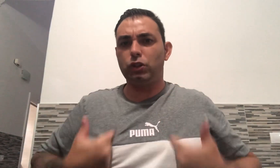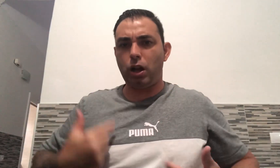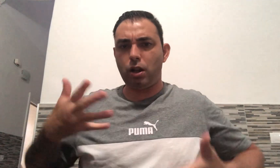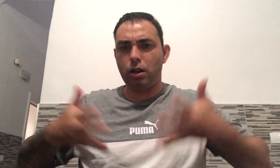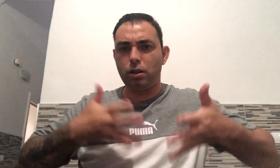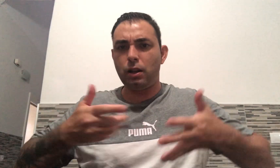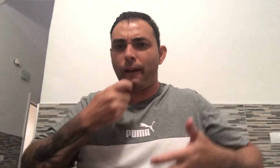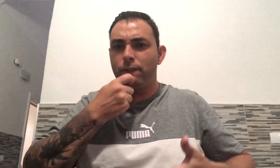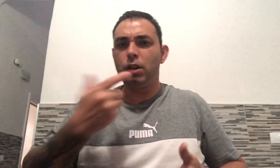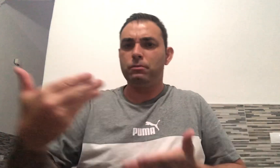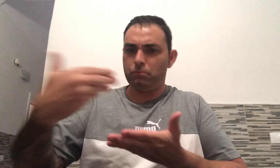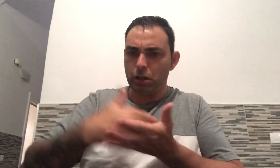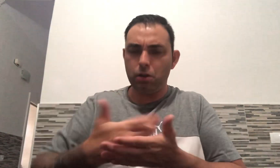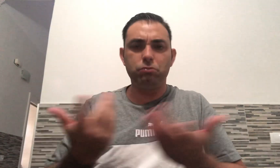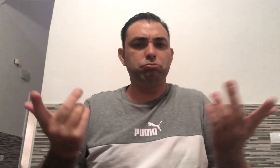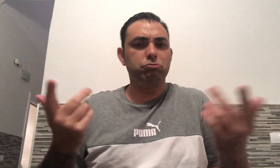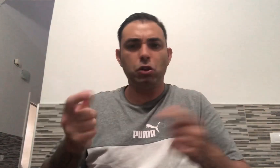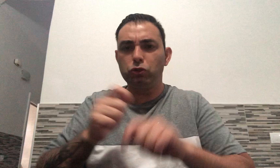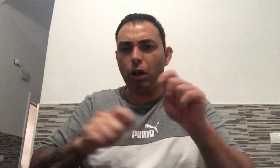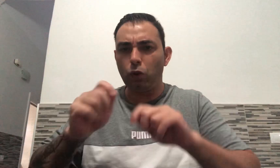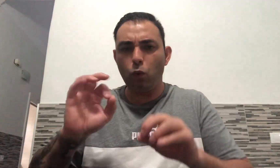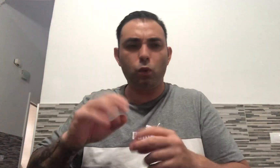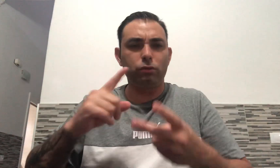I don't know.